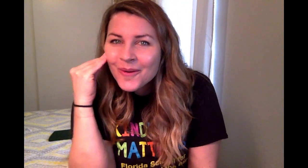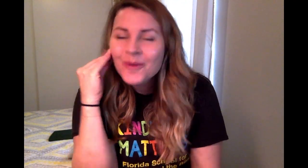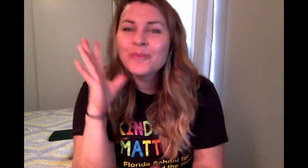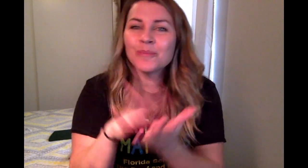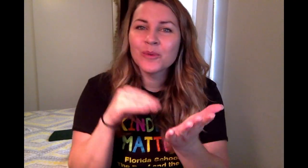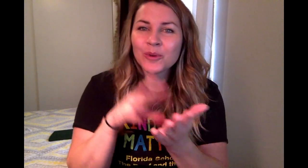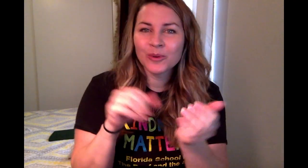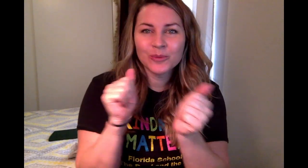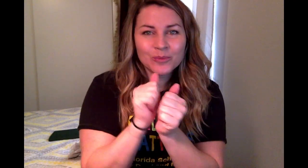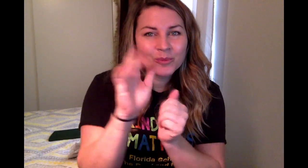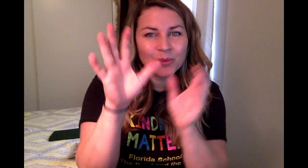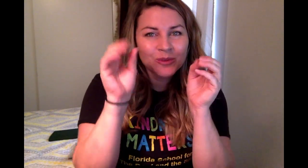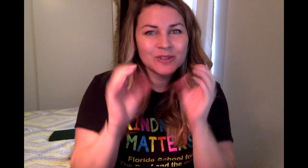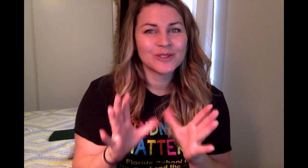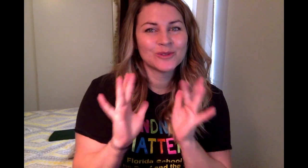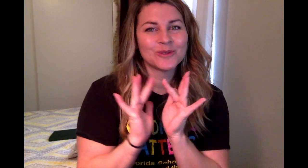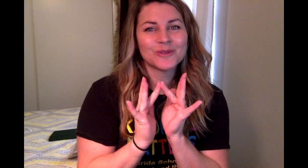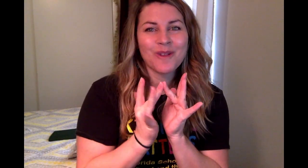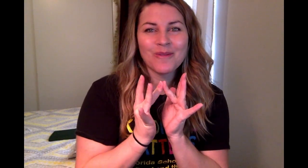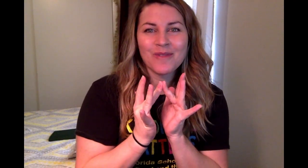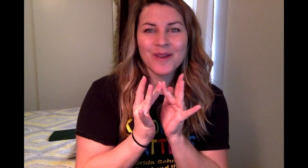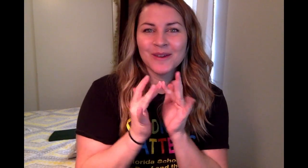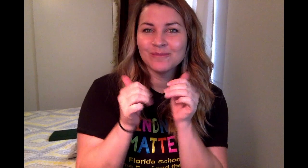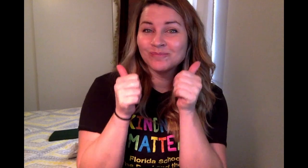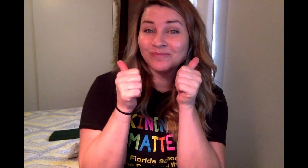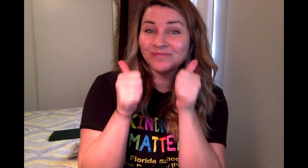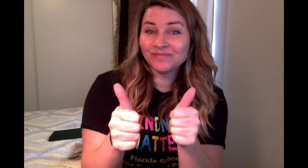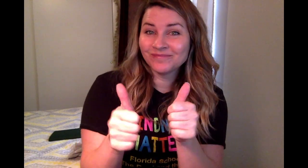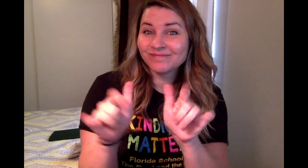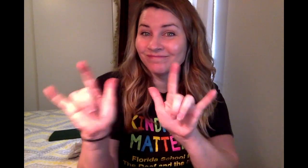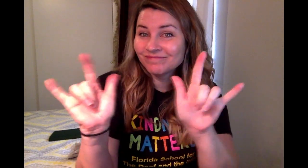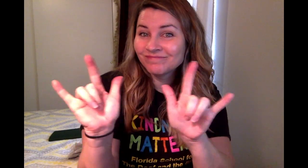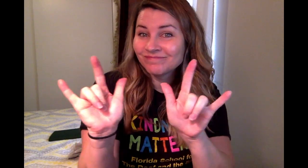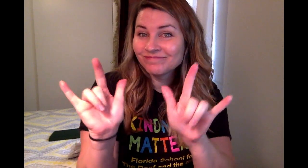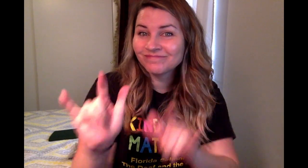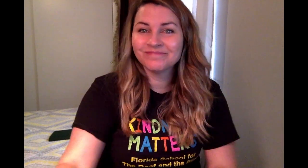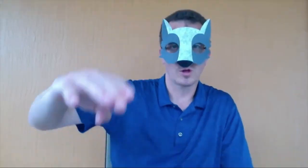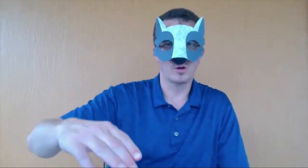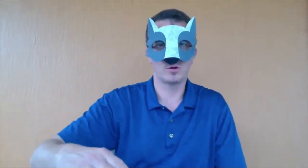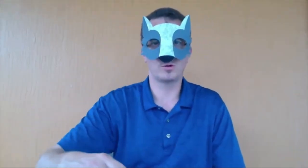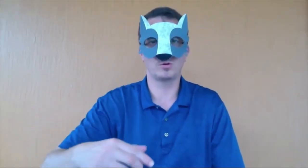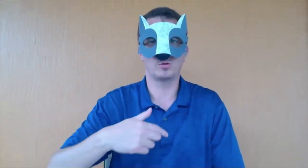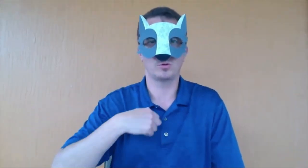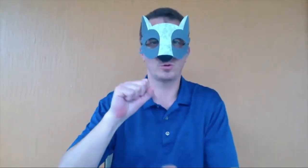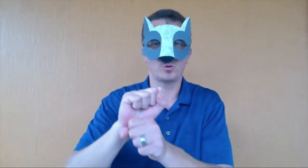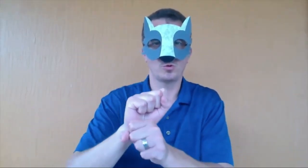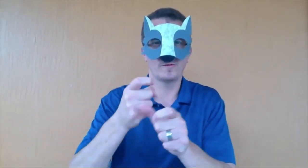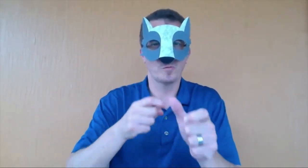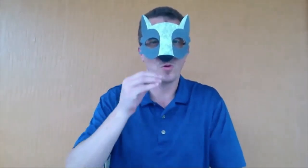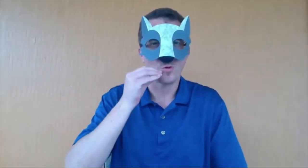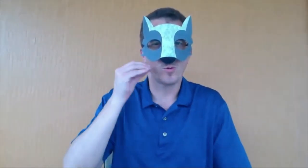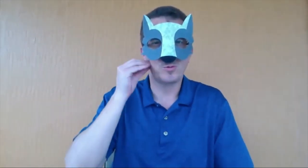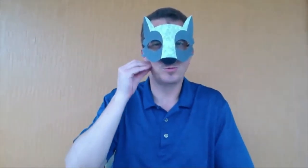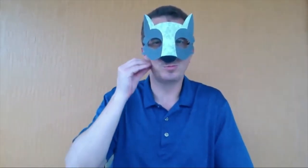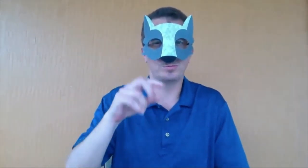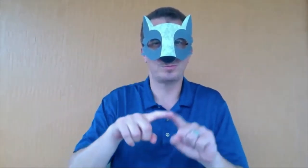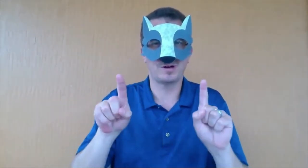and learning with your teachers online. Love you. Dan Binder says, hi, I'm working from home,